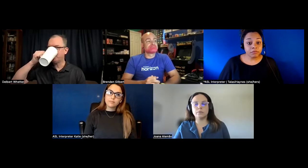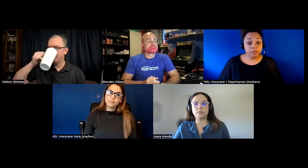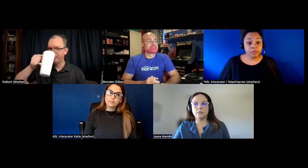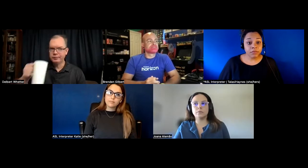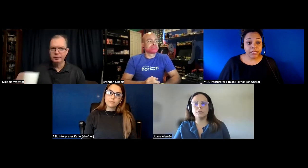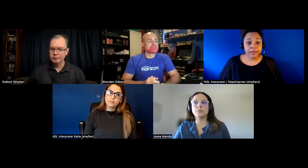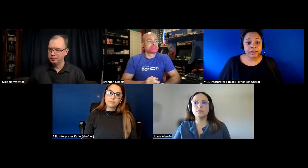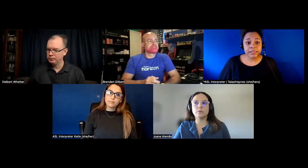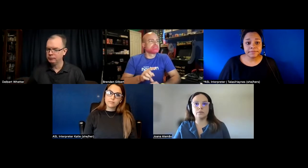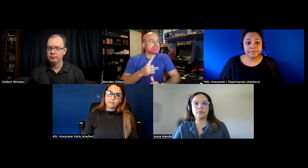anything else